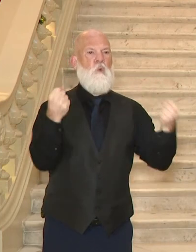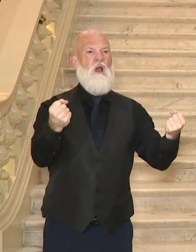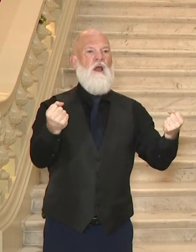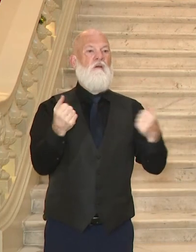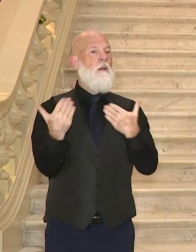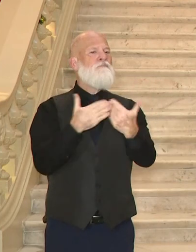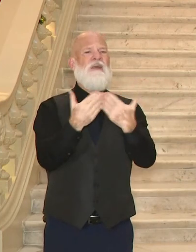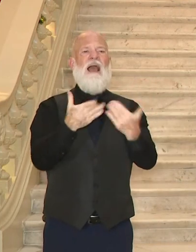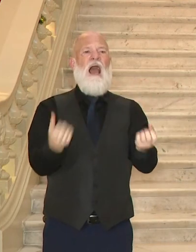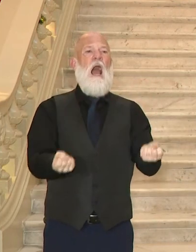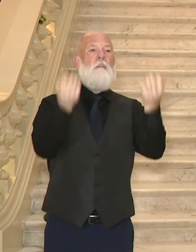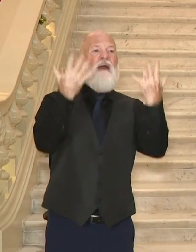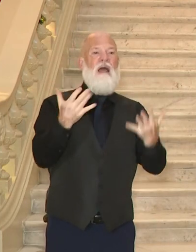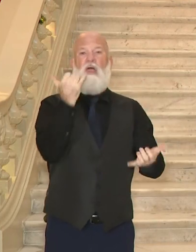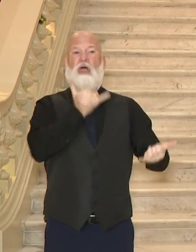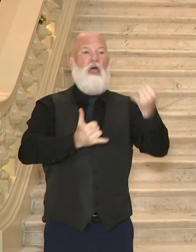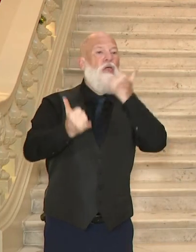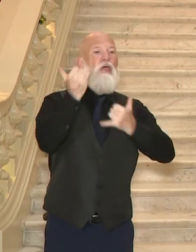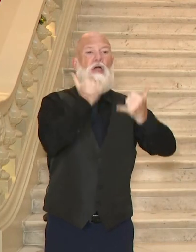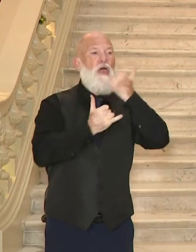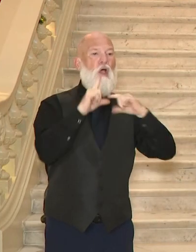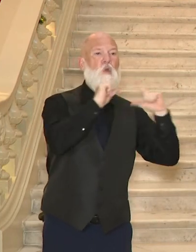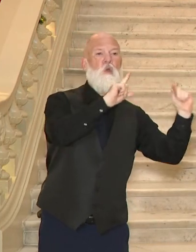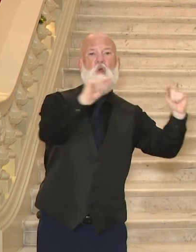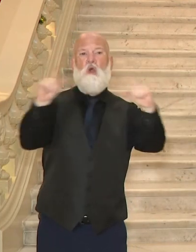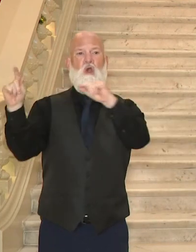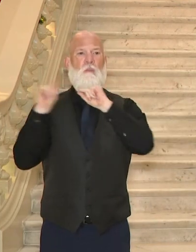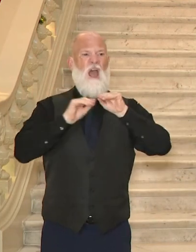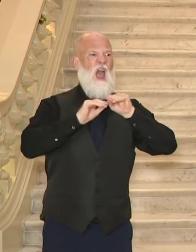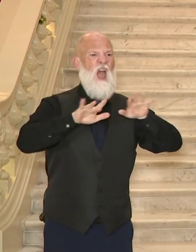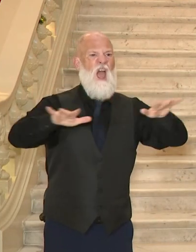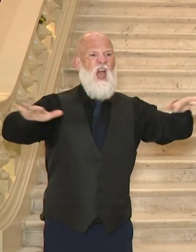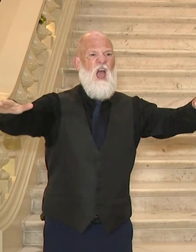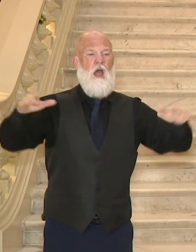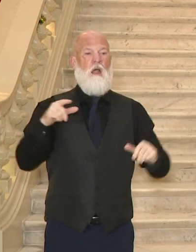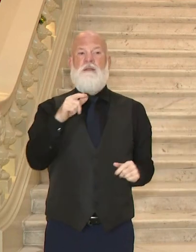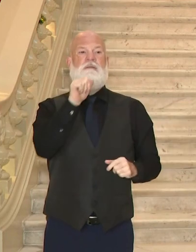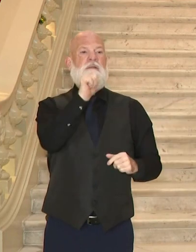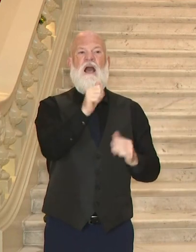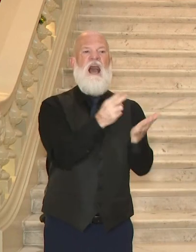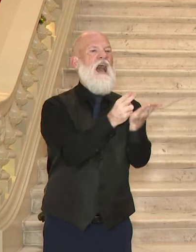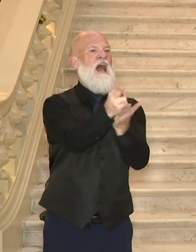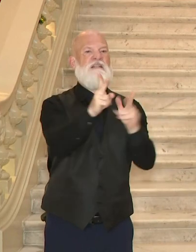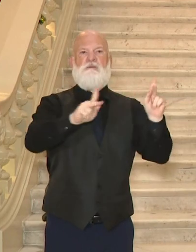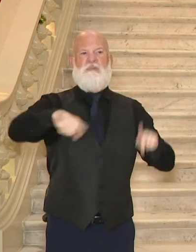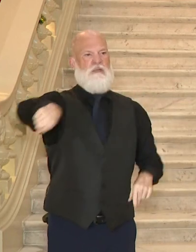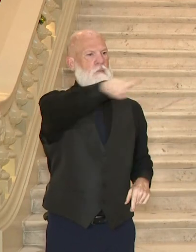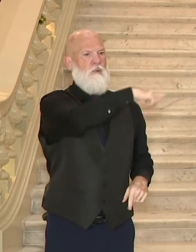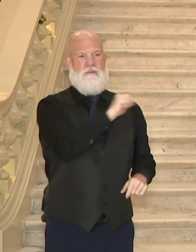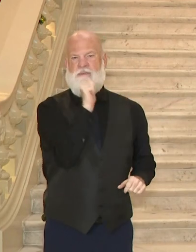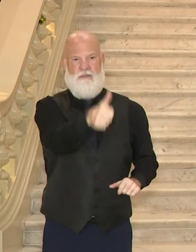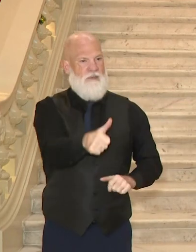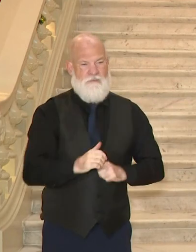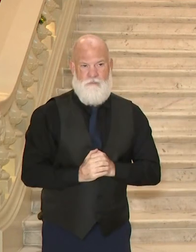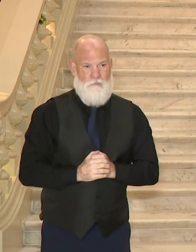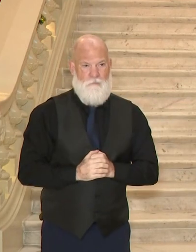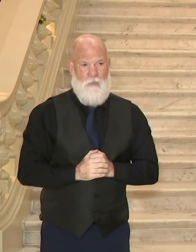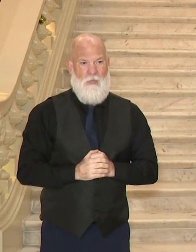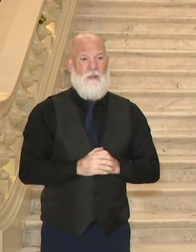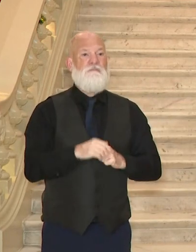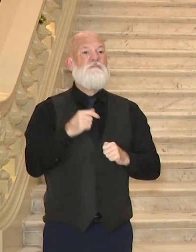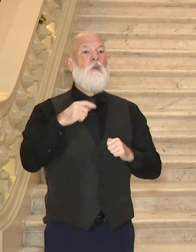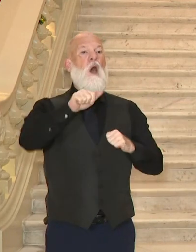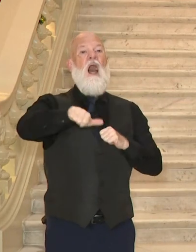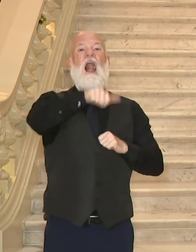that is being spread by dishonest actors. There are those who are exploiting the emotions of many Trump